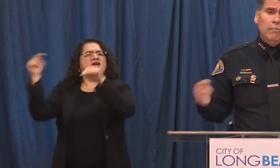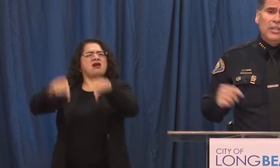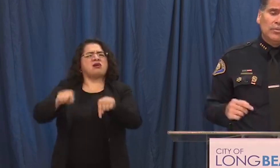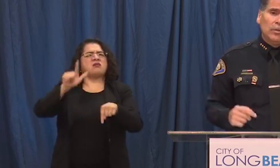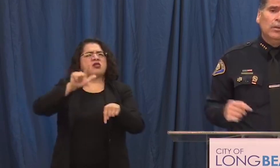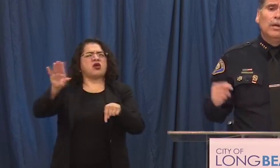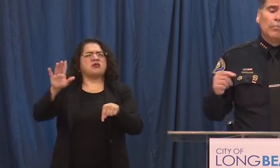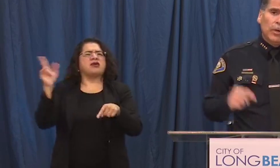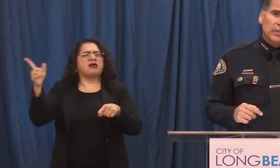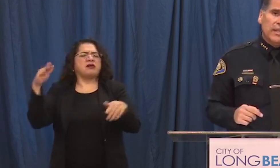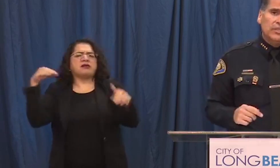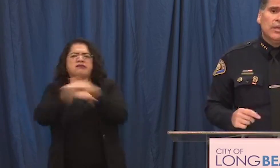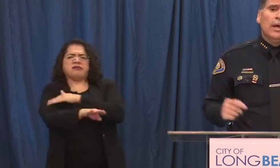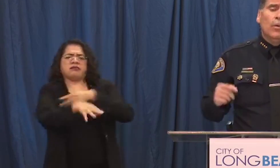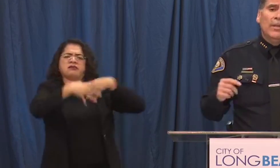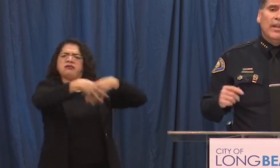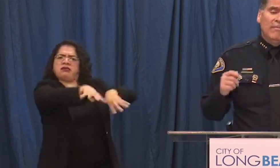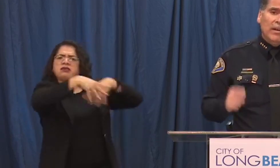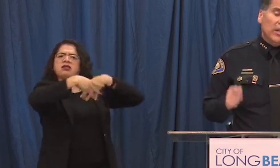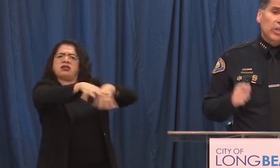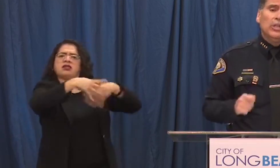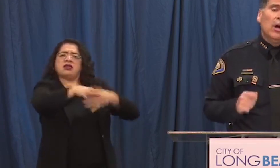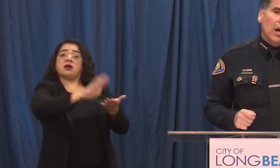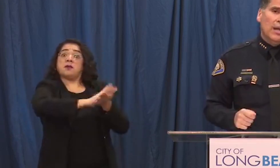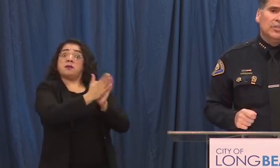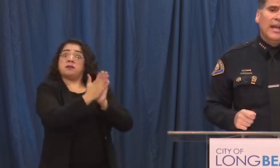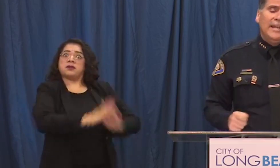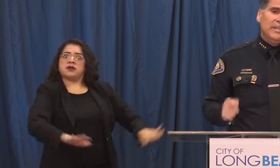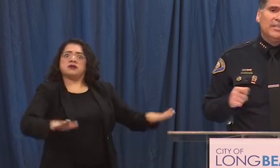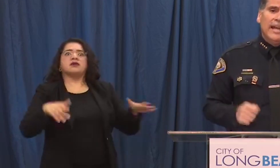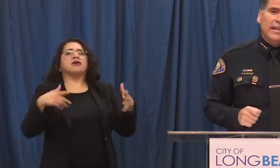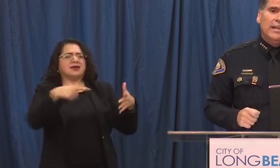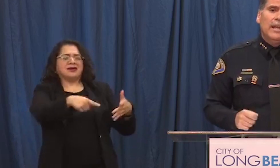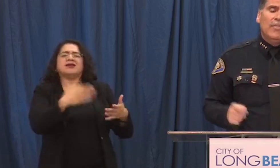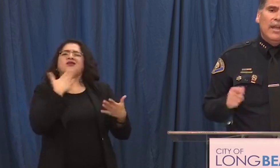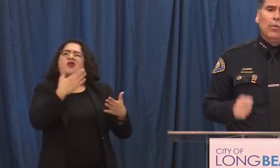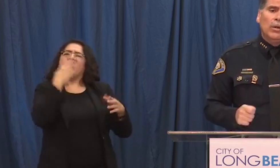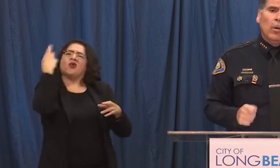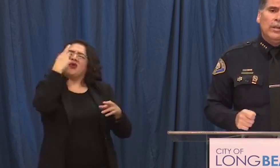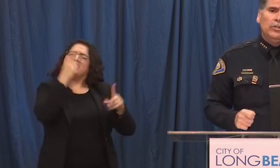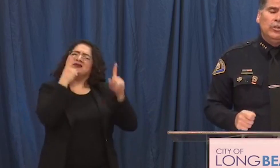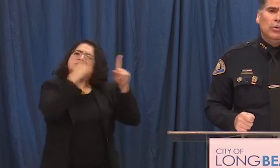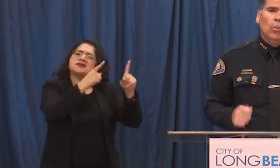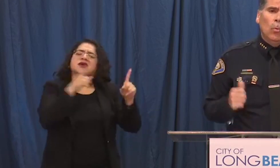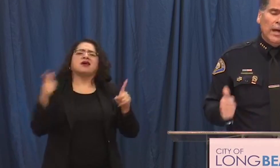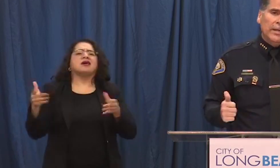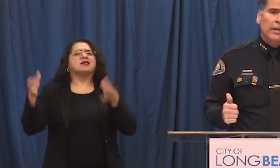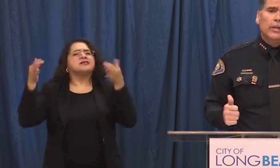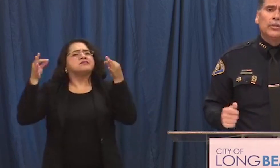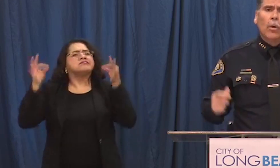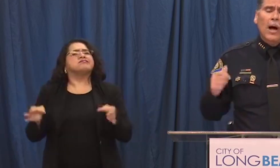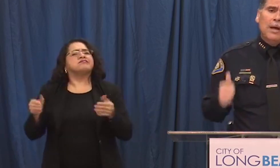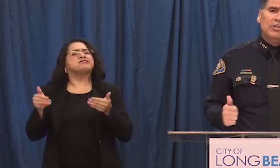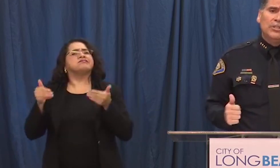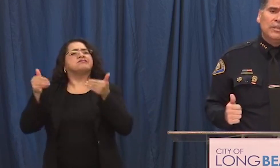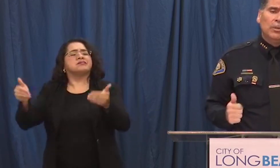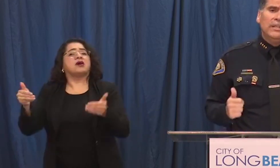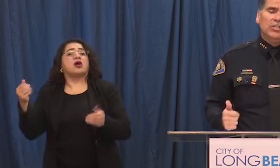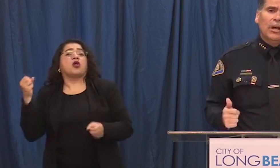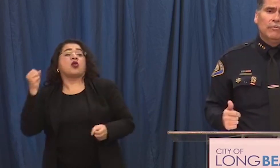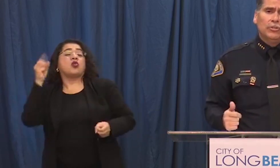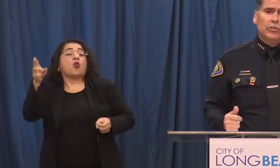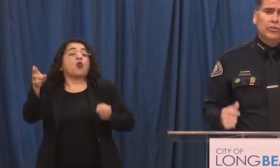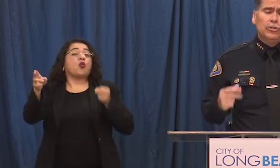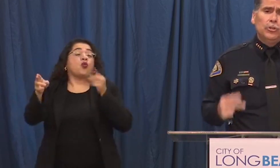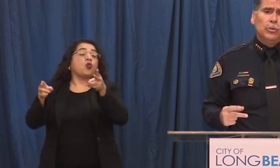in a peaceful protest with a very good cause and decided they were going to one throw objects at